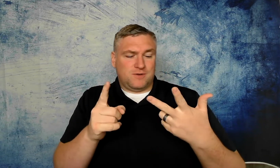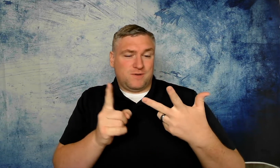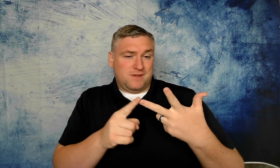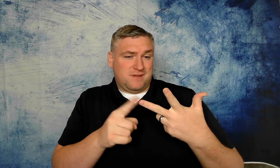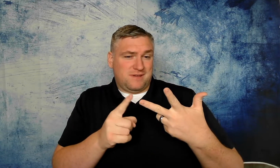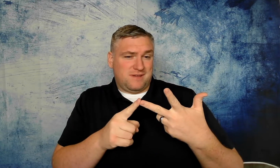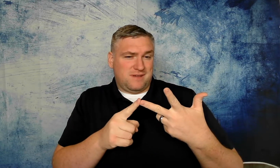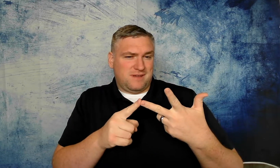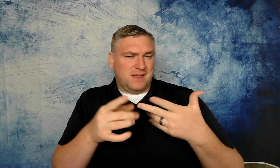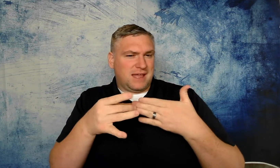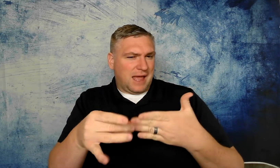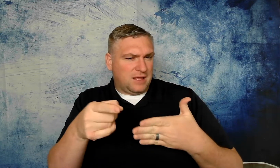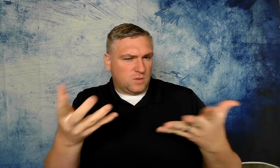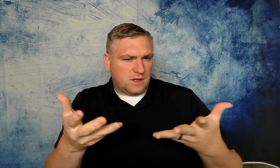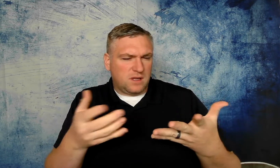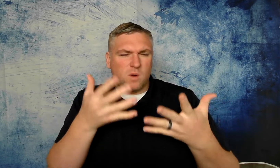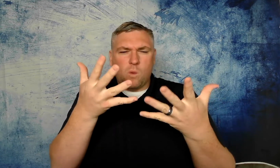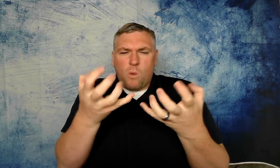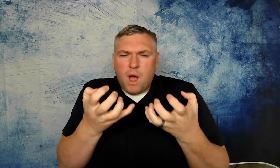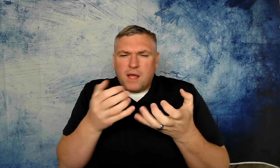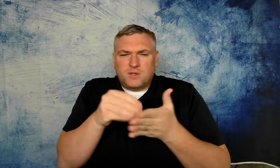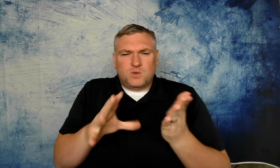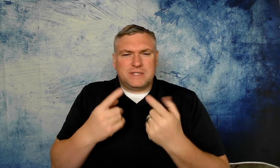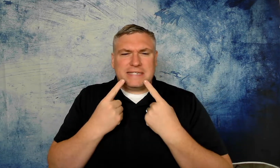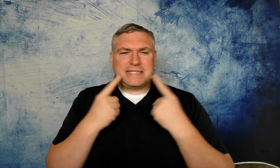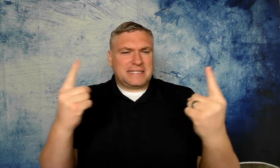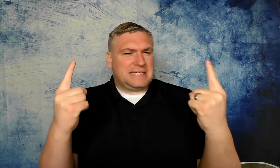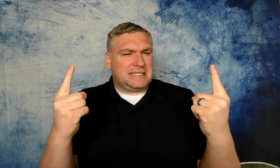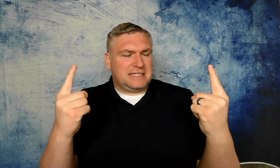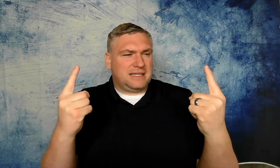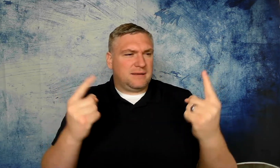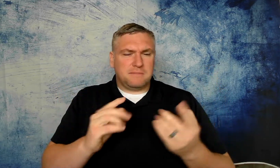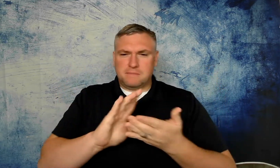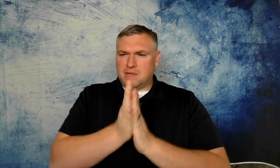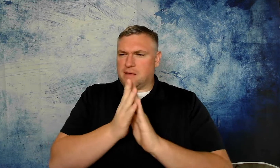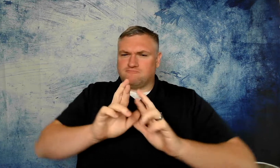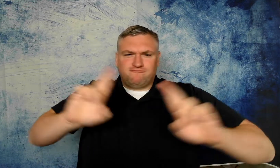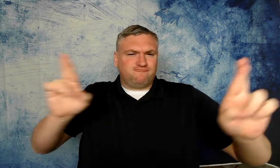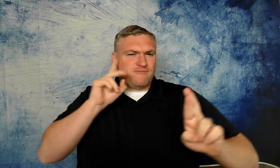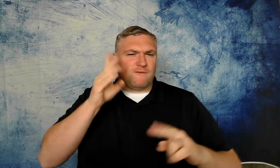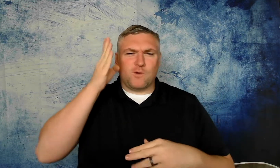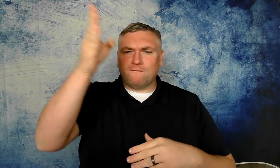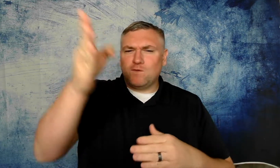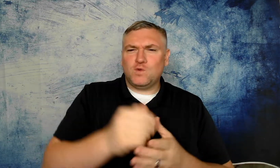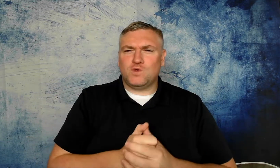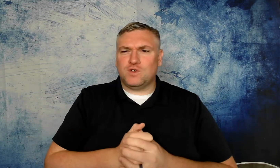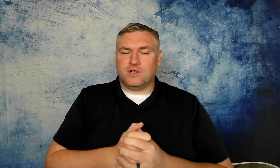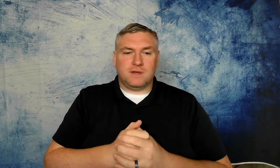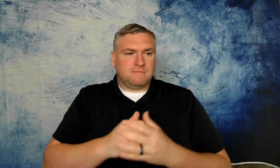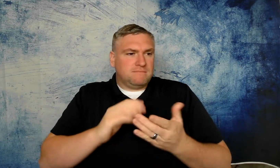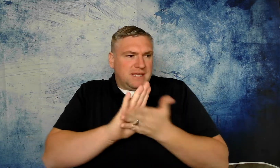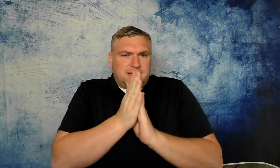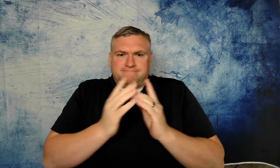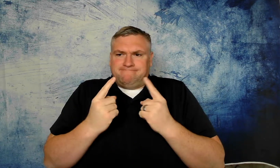teachers also have a third thing that guides and it's you want students to be successful be ready for their futures